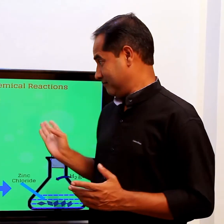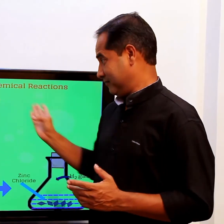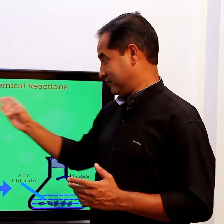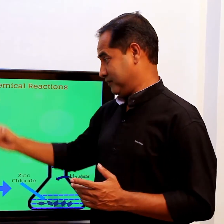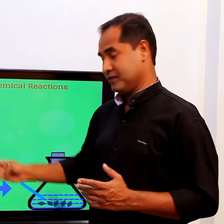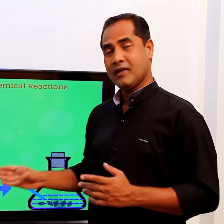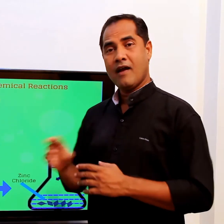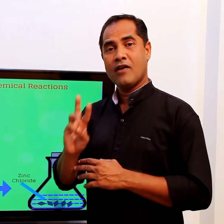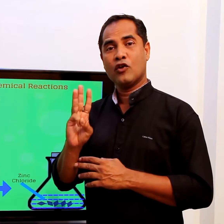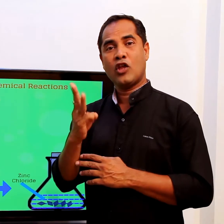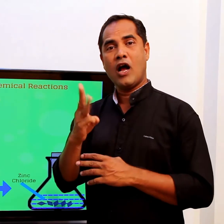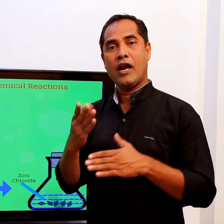Now see activity three.